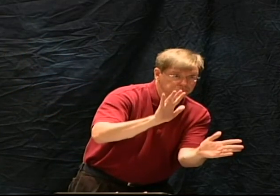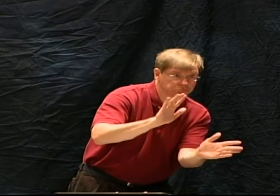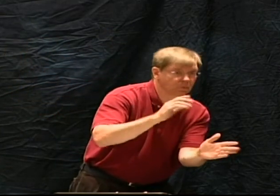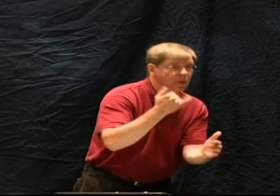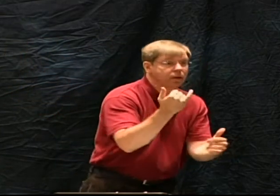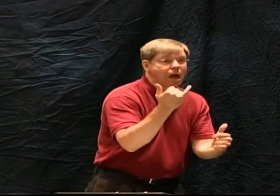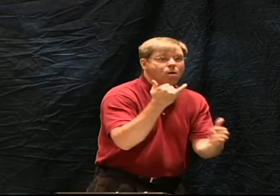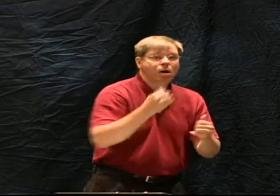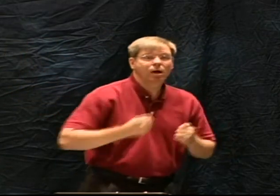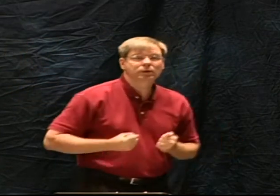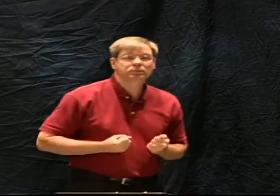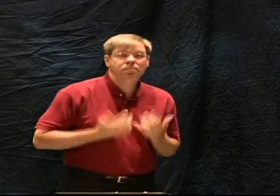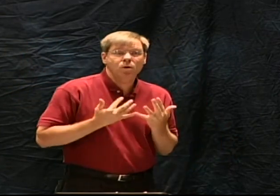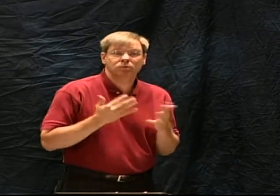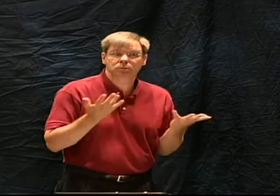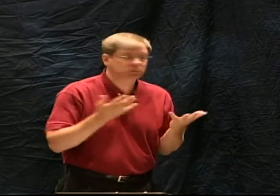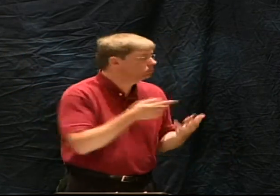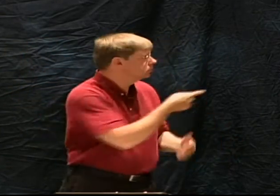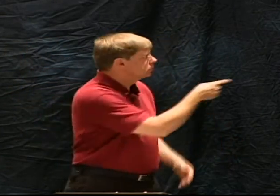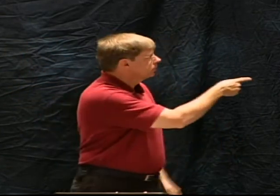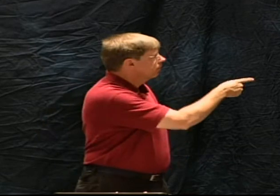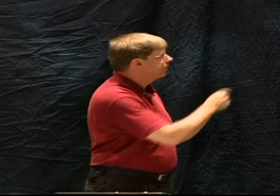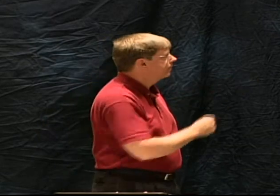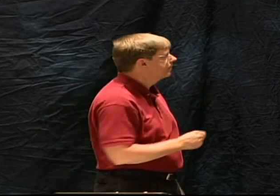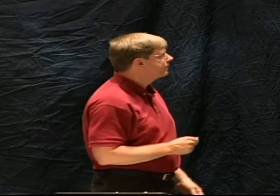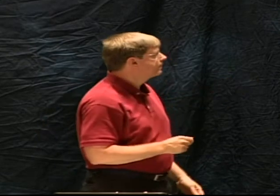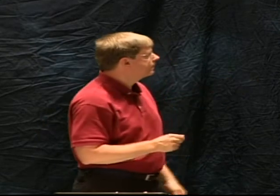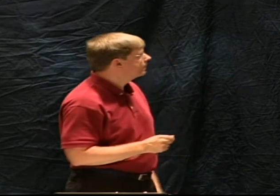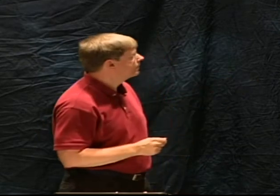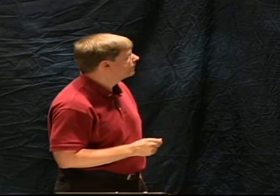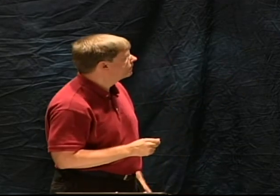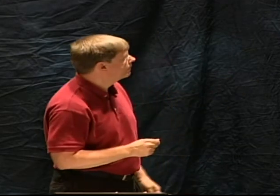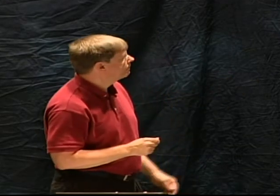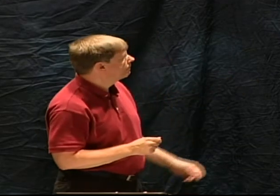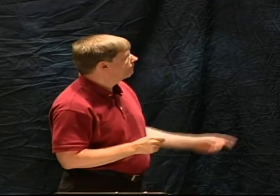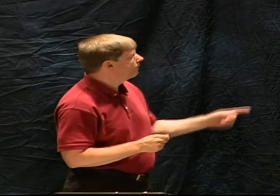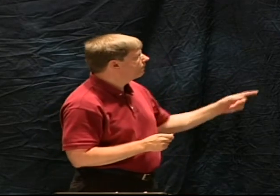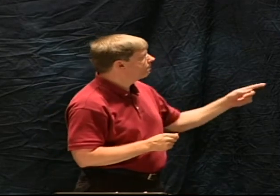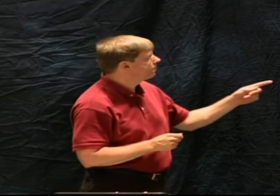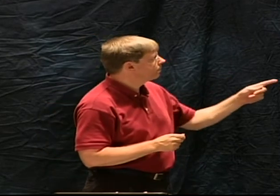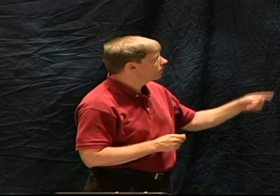God knew that fact so therefore God had to reveal that to individuals